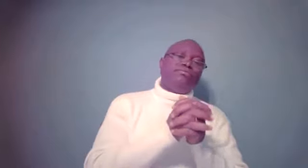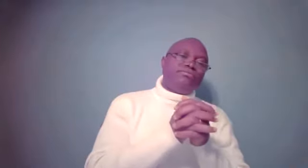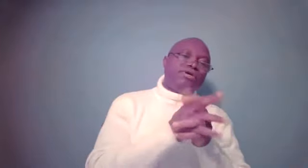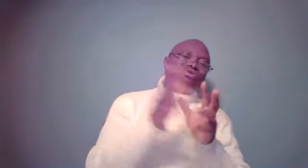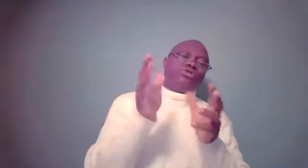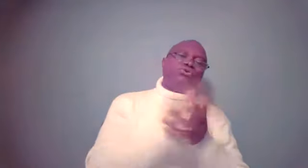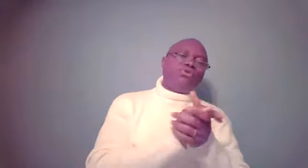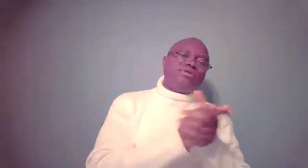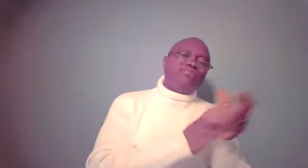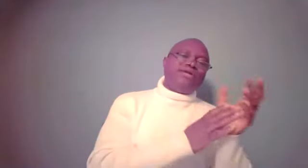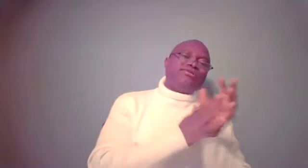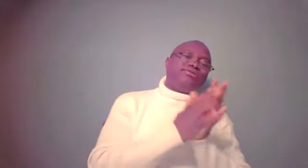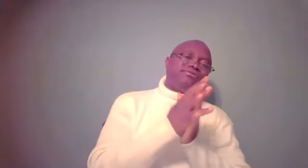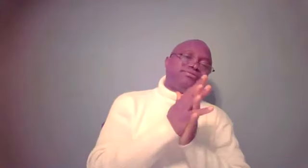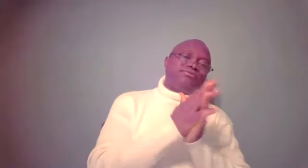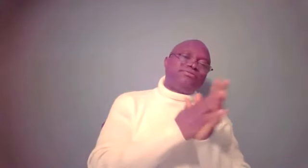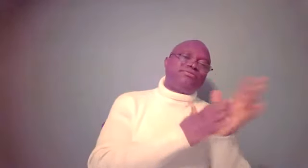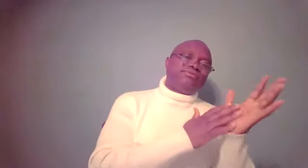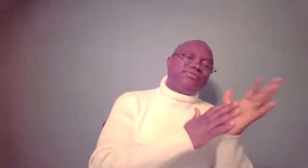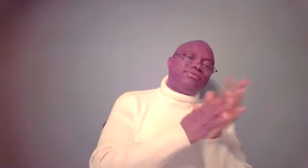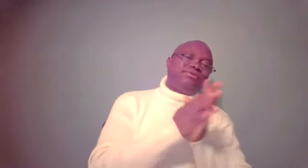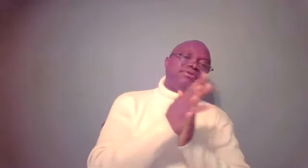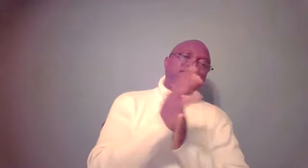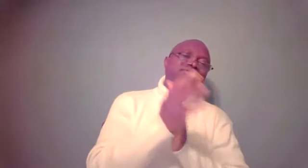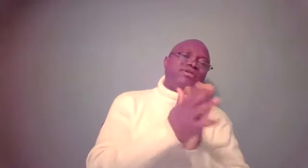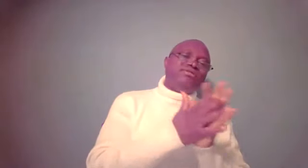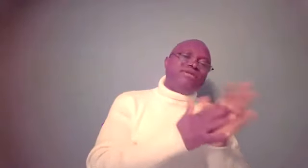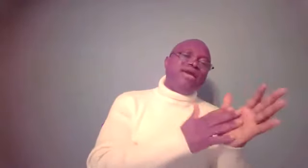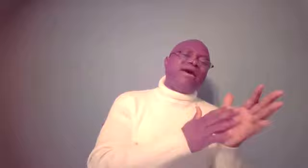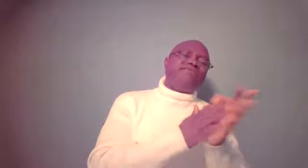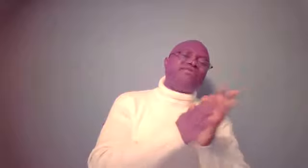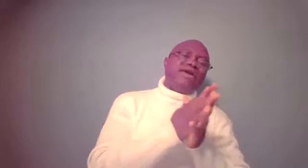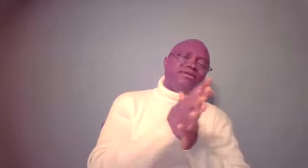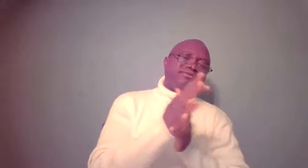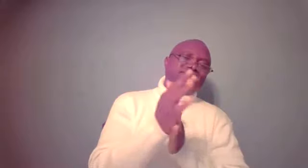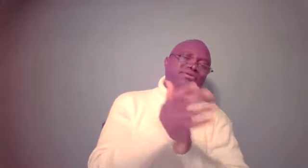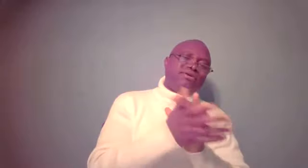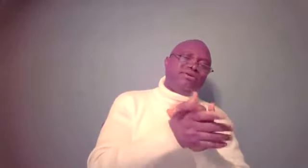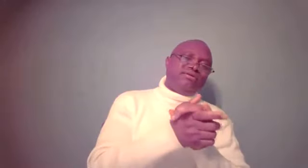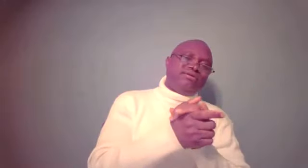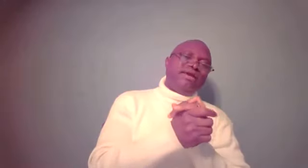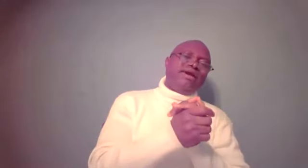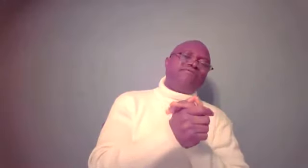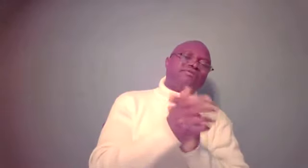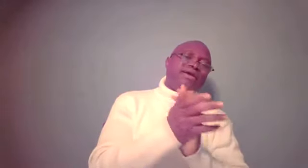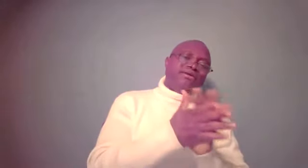That's what should, what happened next. The Bible says day after day, day after day.